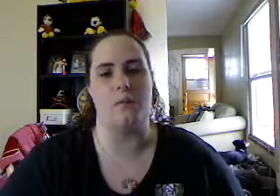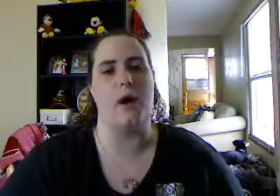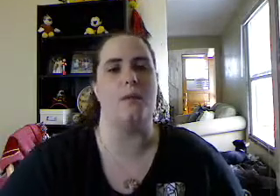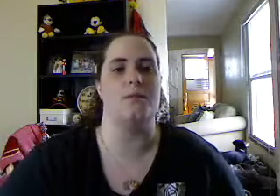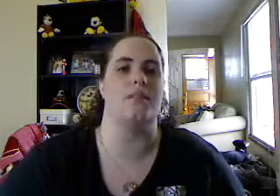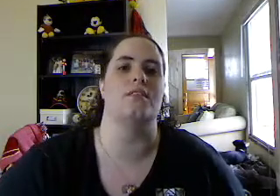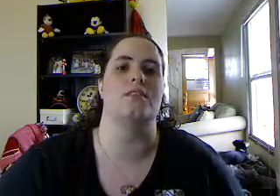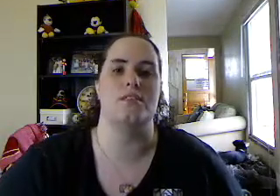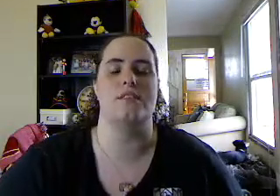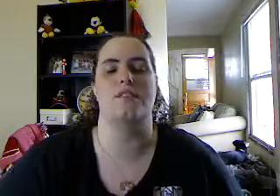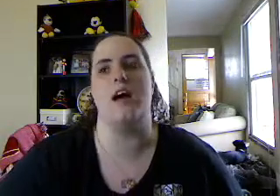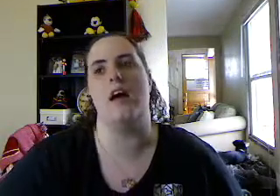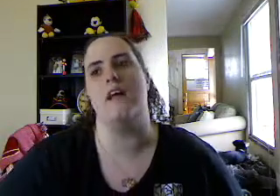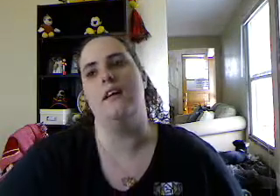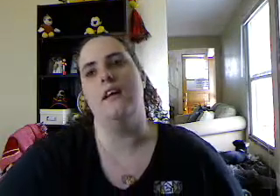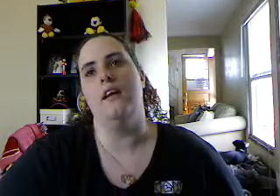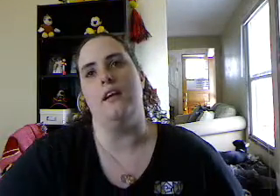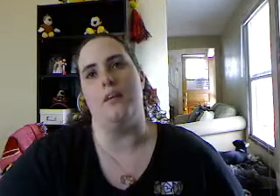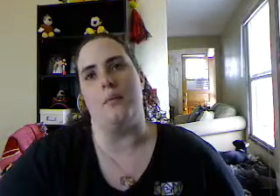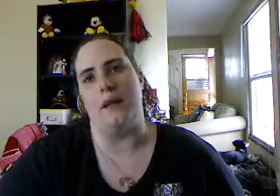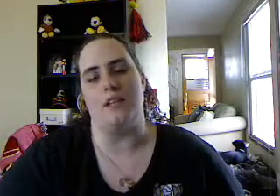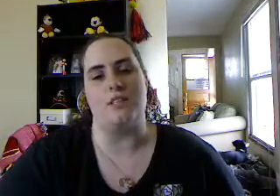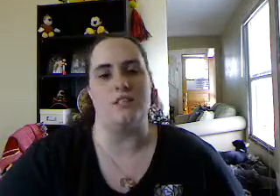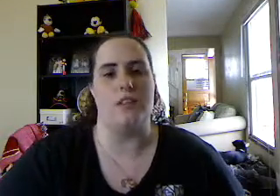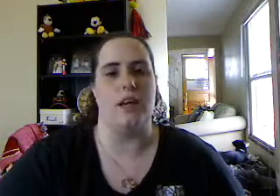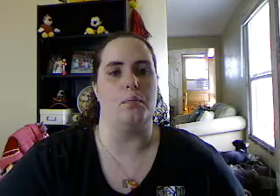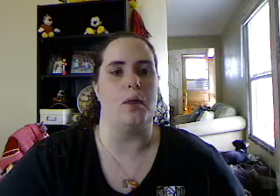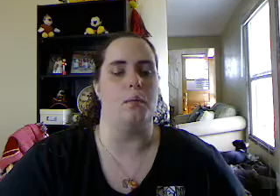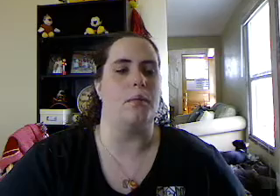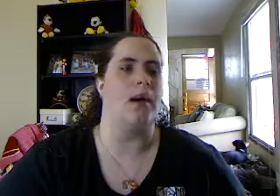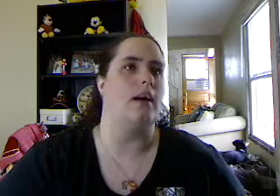any problems, what other surgeries you had, you know, what medications you take, blah, blah, blah.